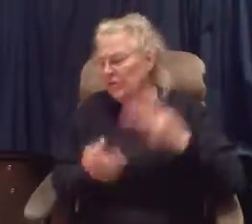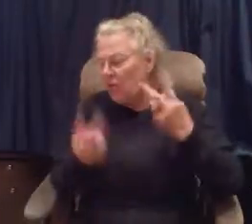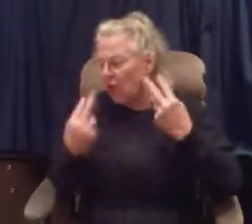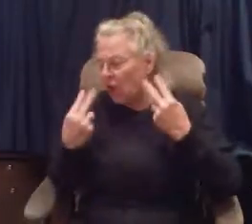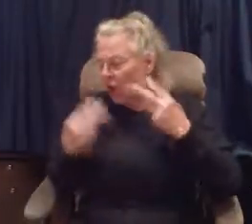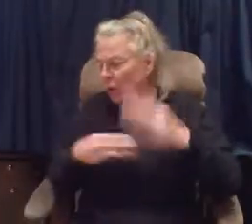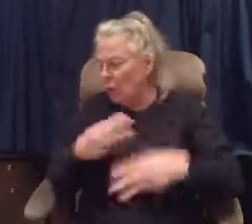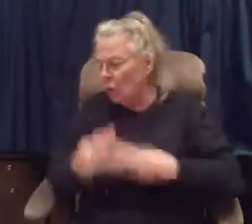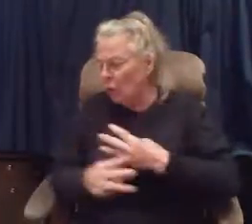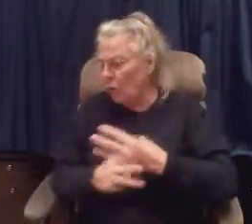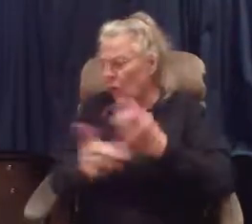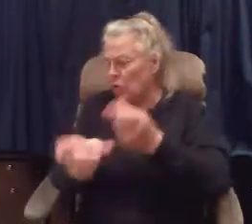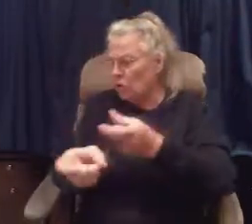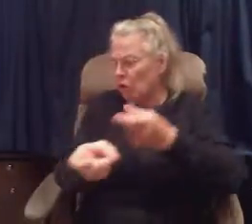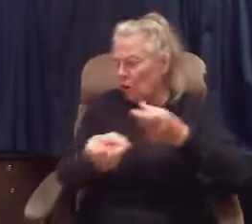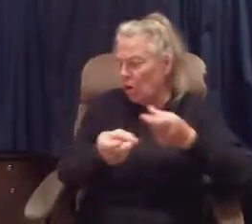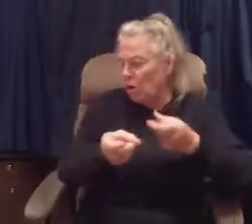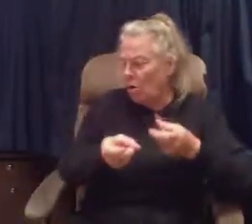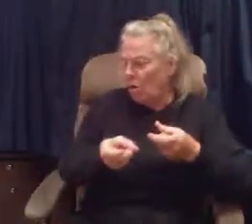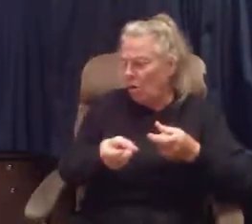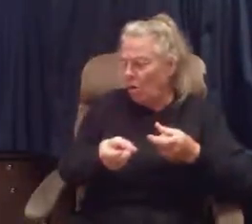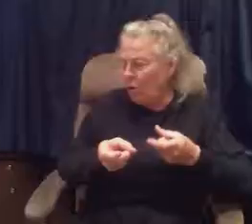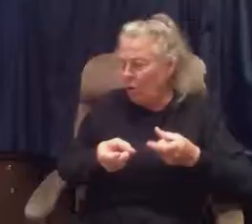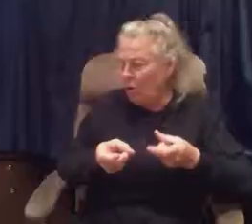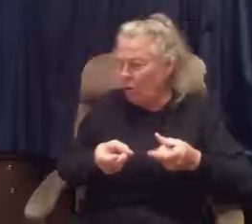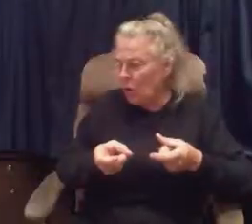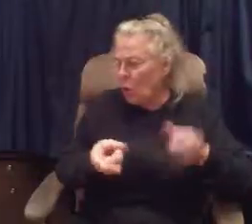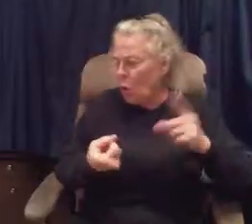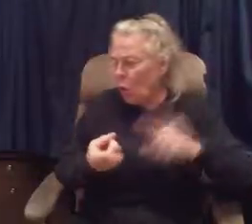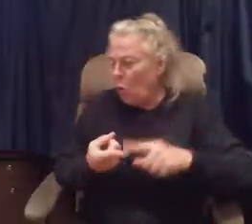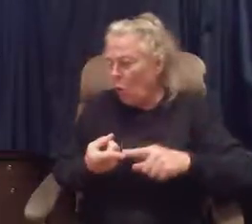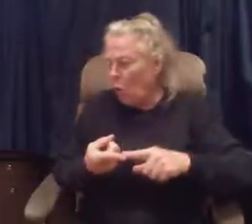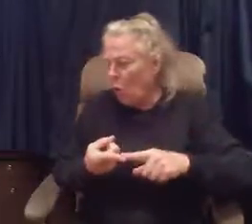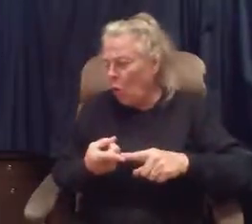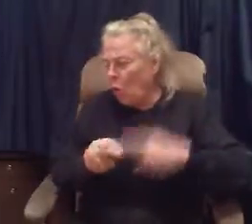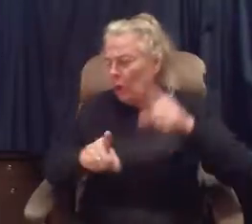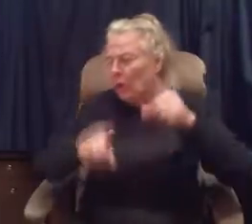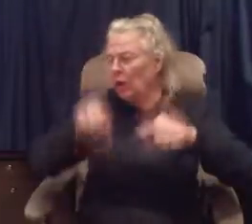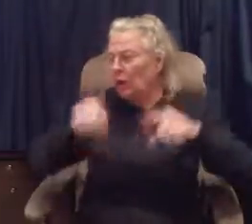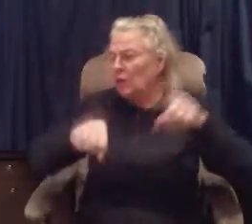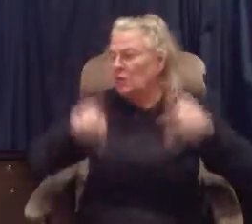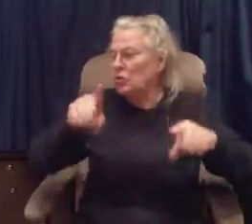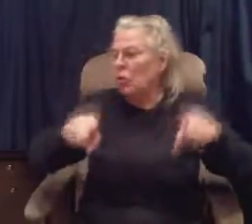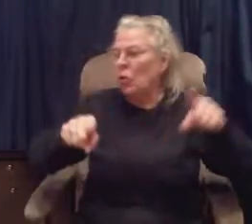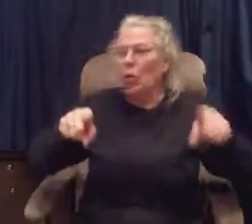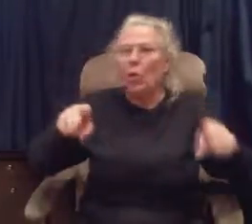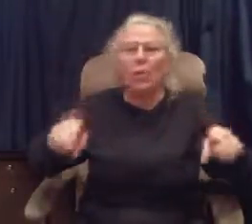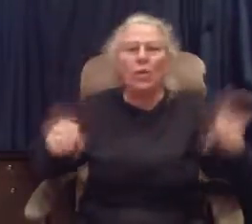vain world charm or resorted